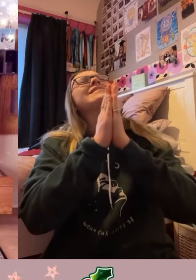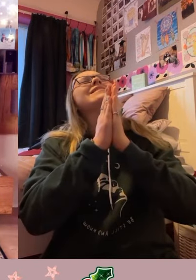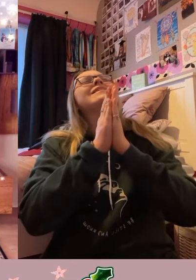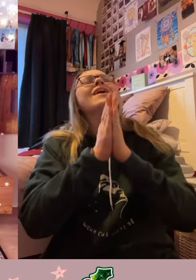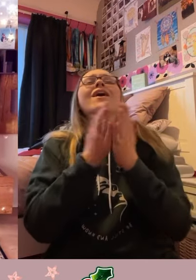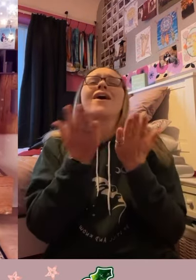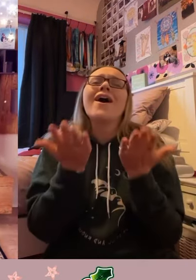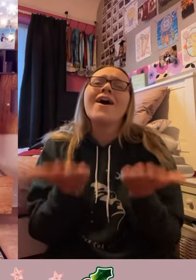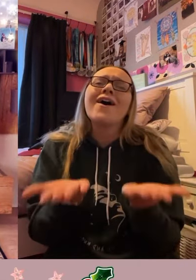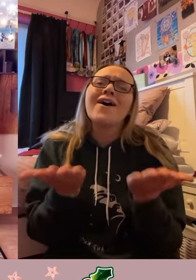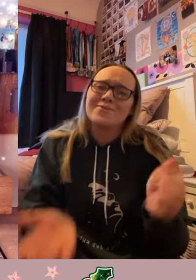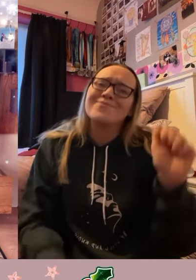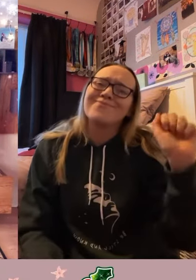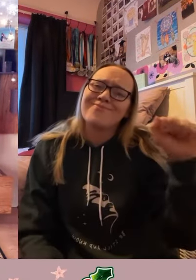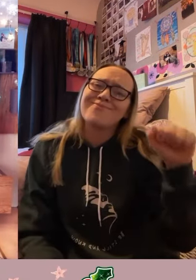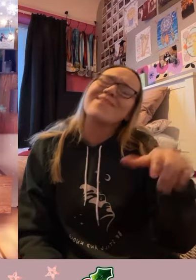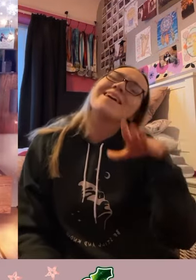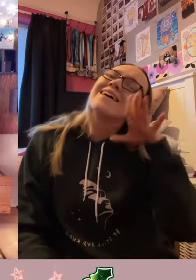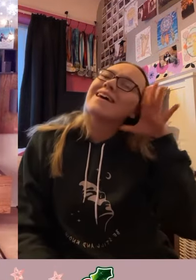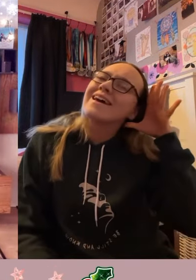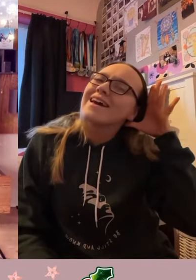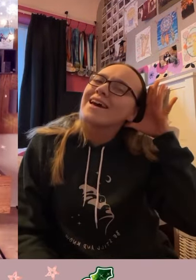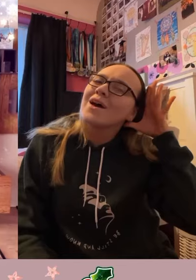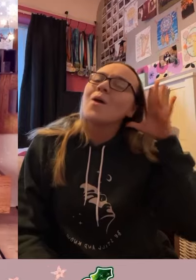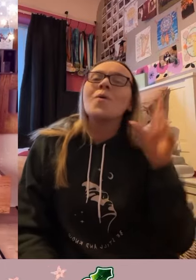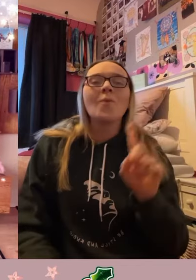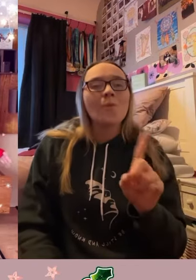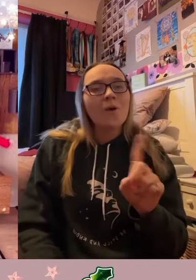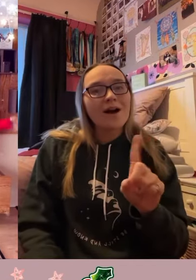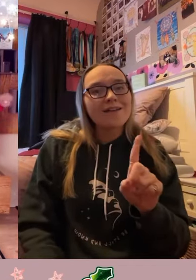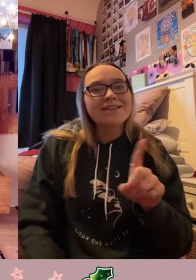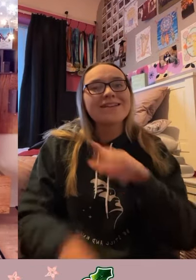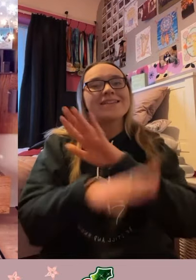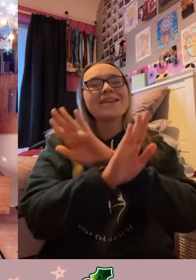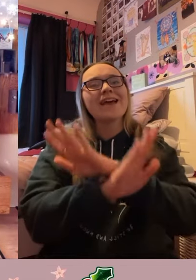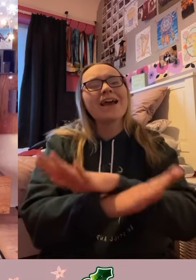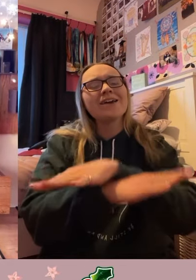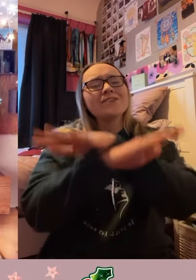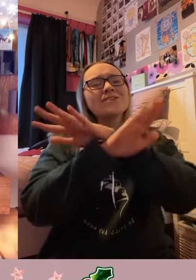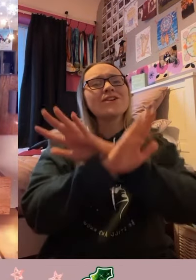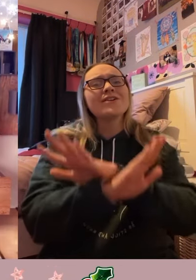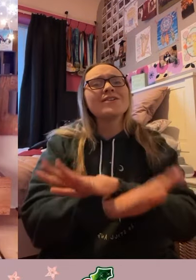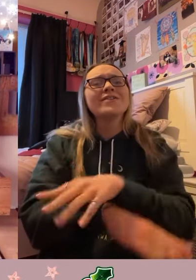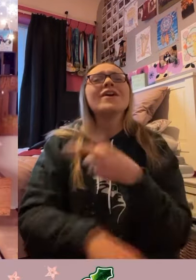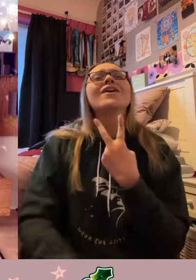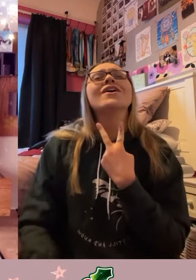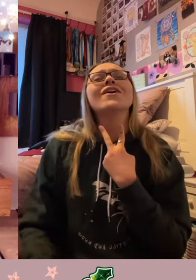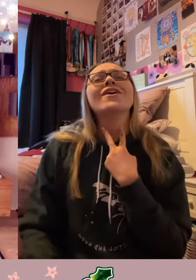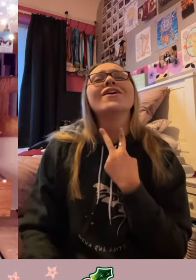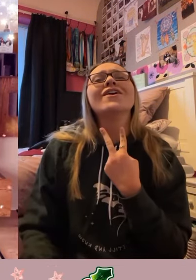oh, I hear the angels' voices.